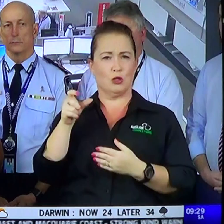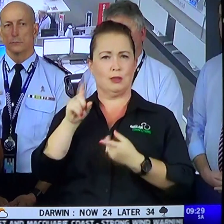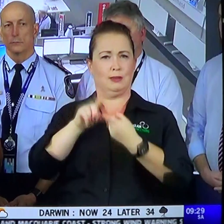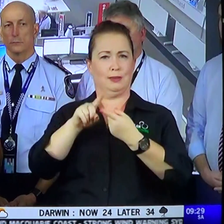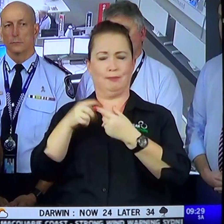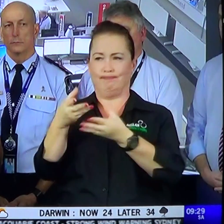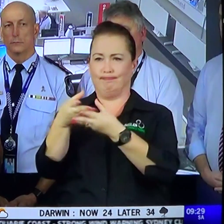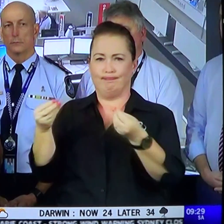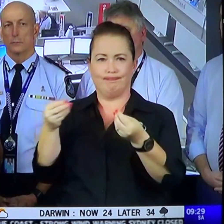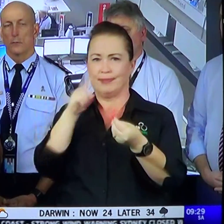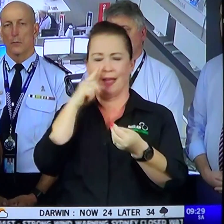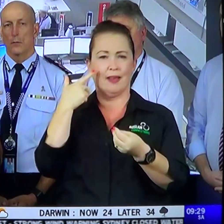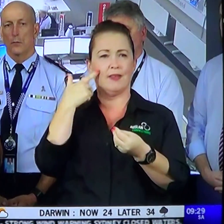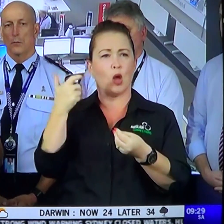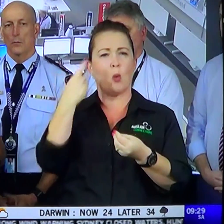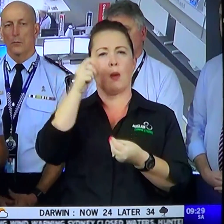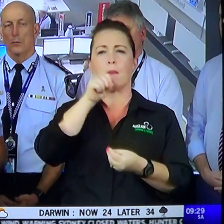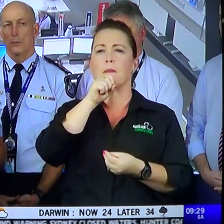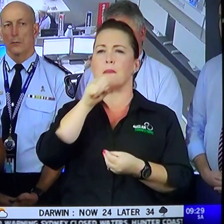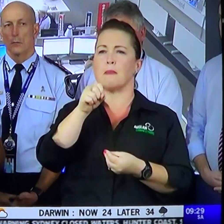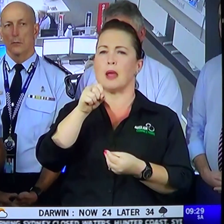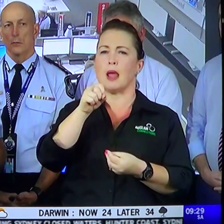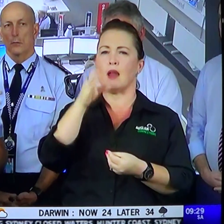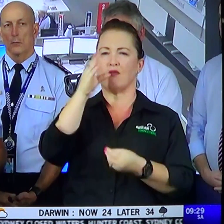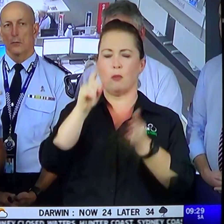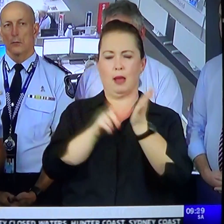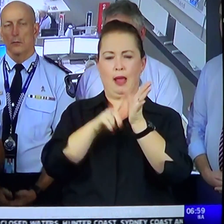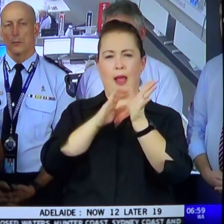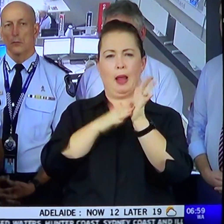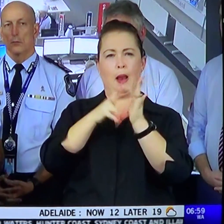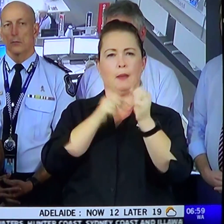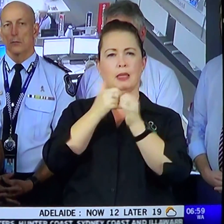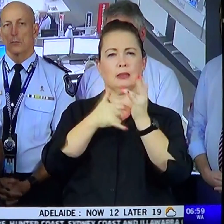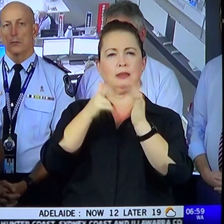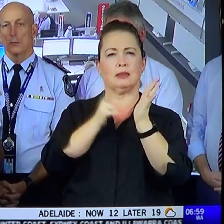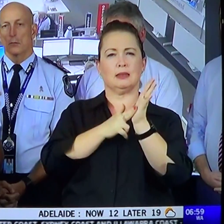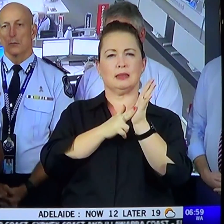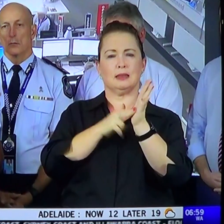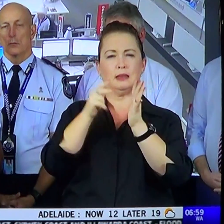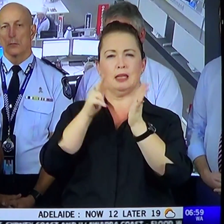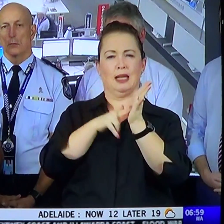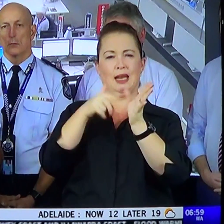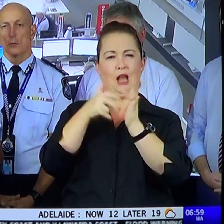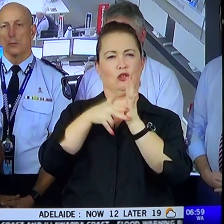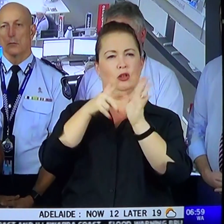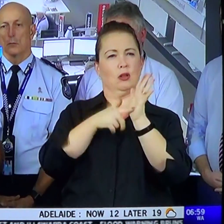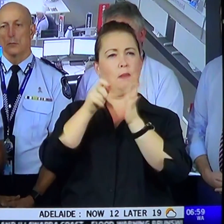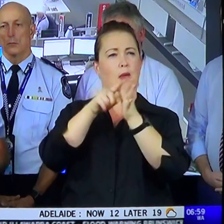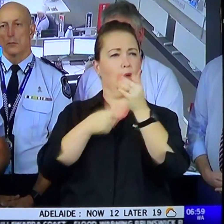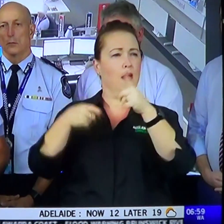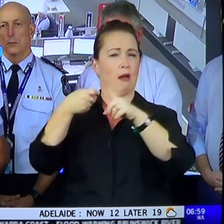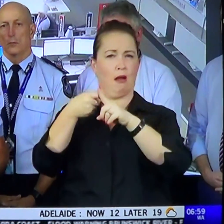and that's the gentleman up in the Lamington National Park, that area up there, so around